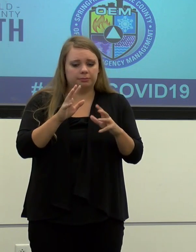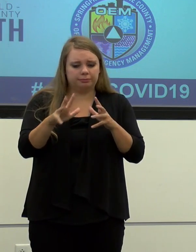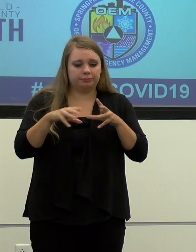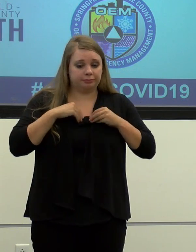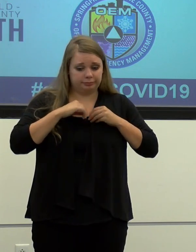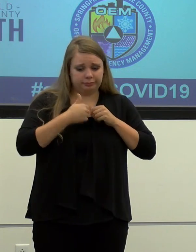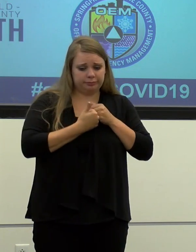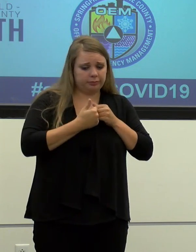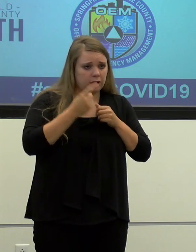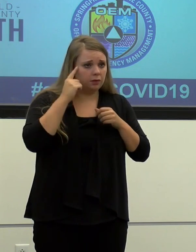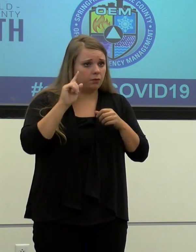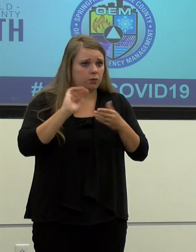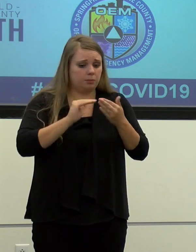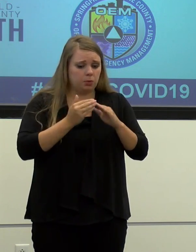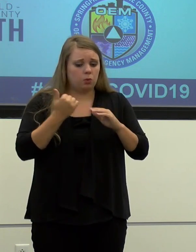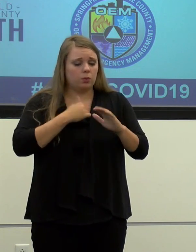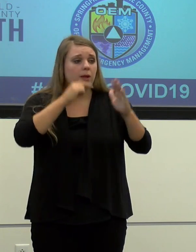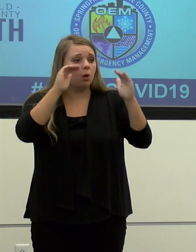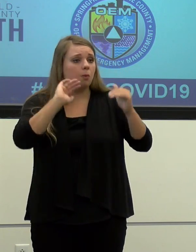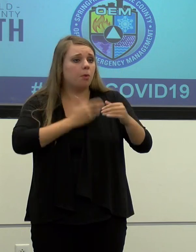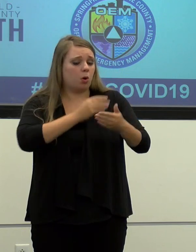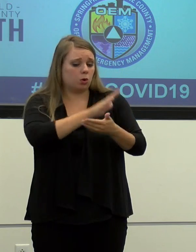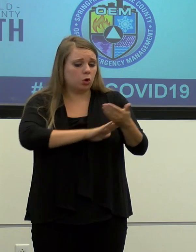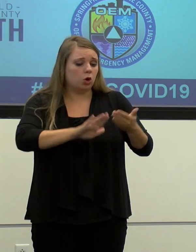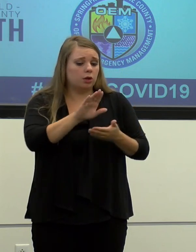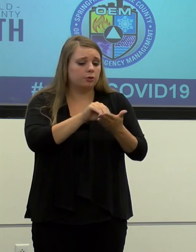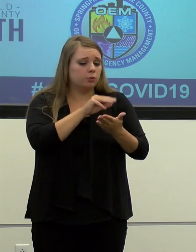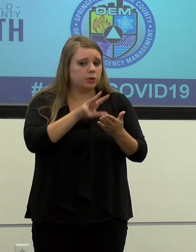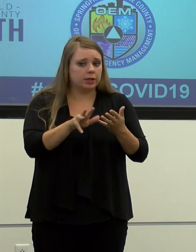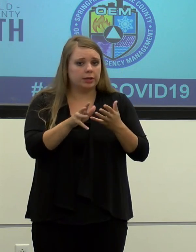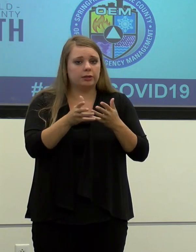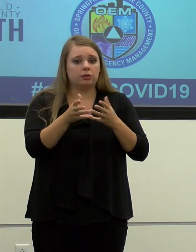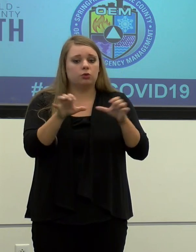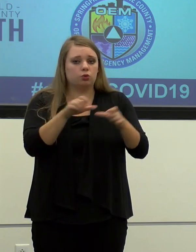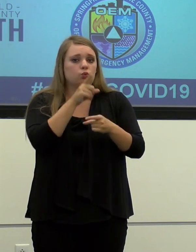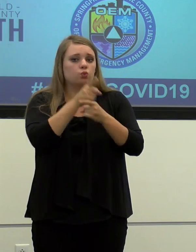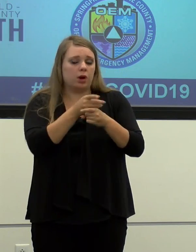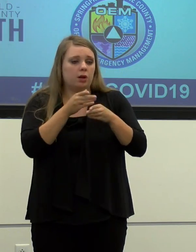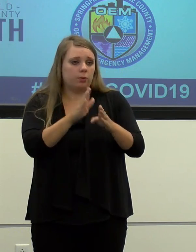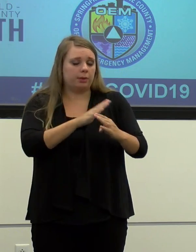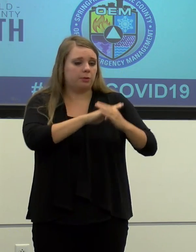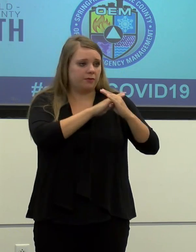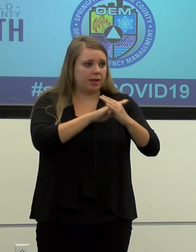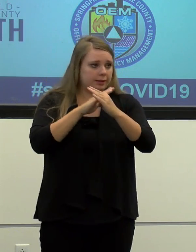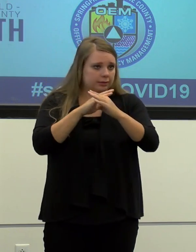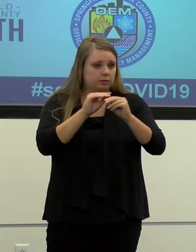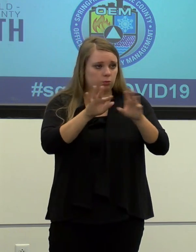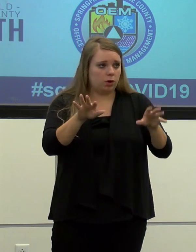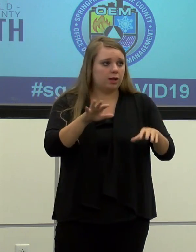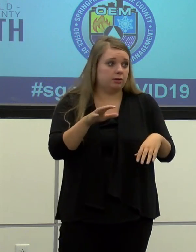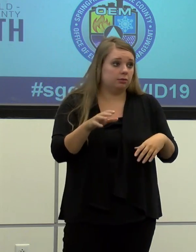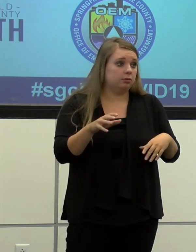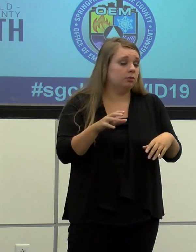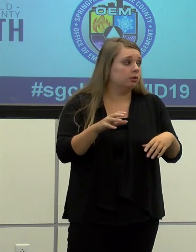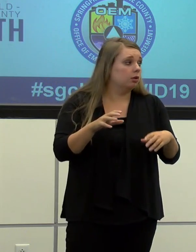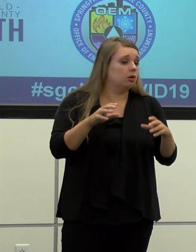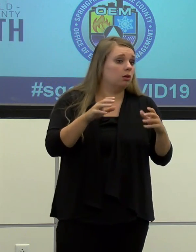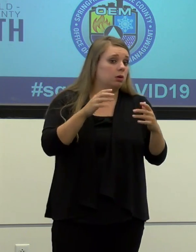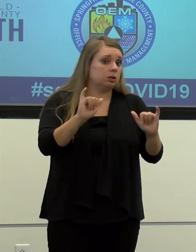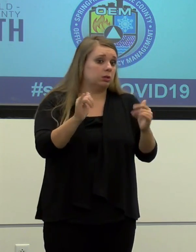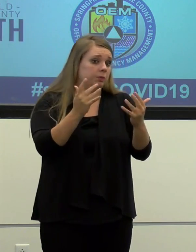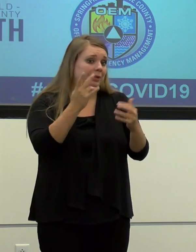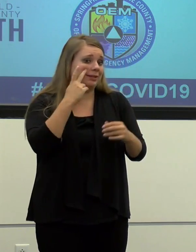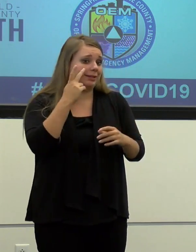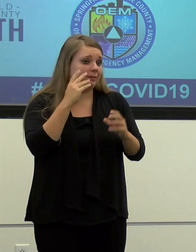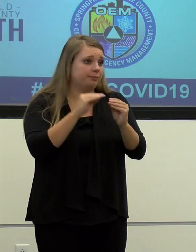and we're going to hope that our college students, uh, engage in the, uh, correct prevention practices. So, uh, more to be seen, uh, on that front.